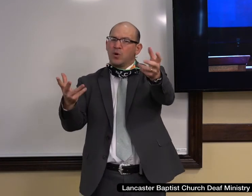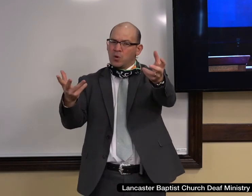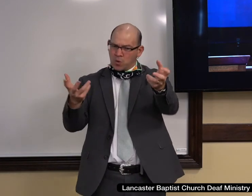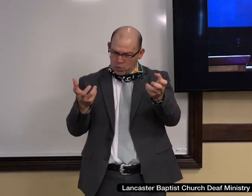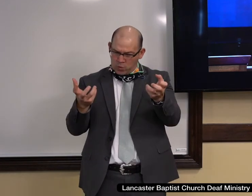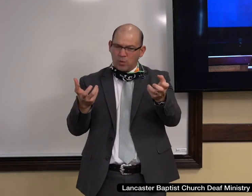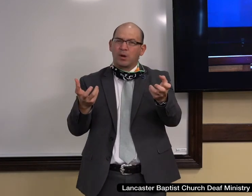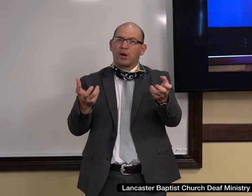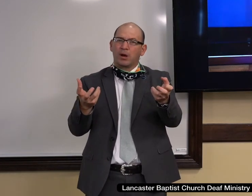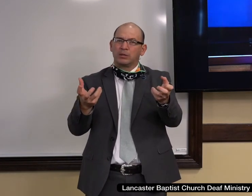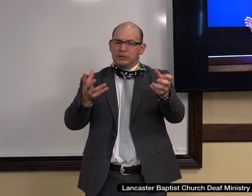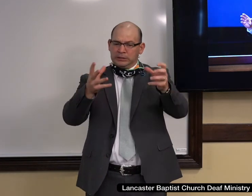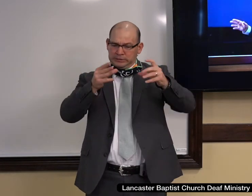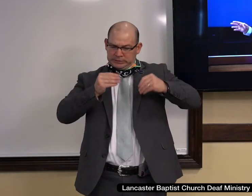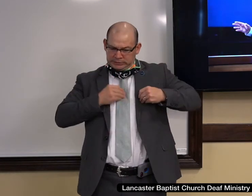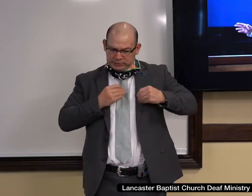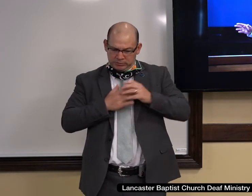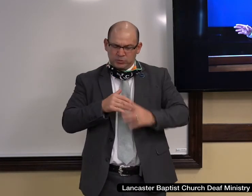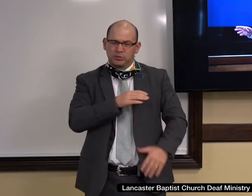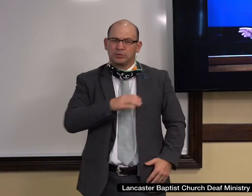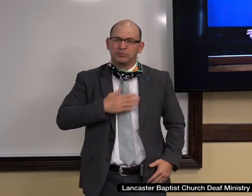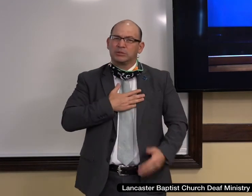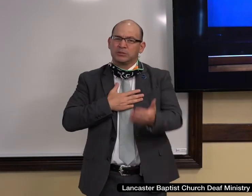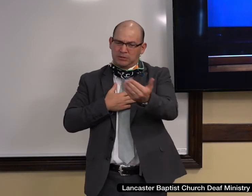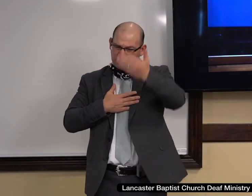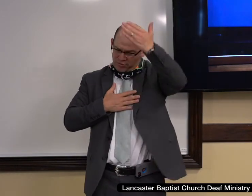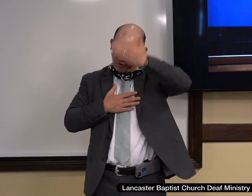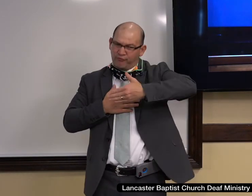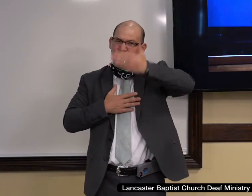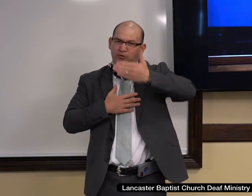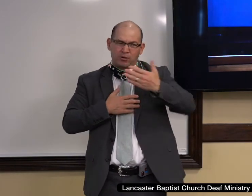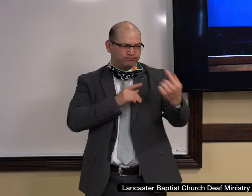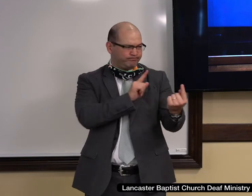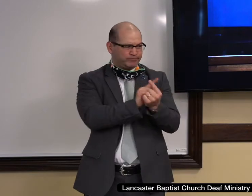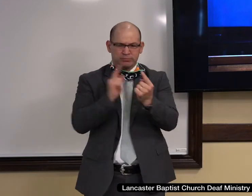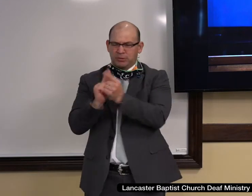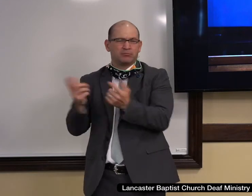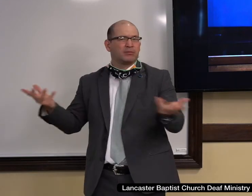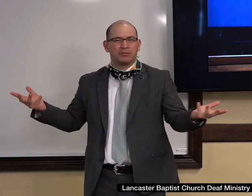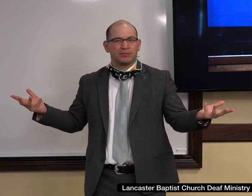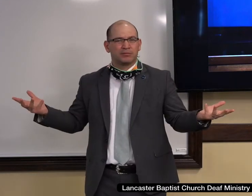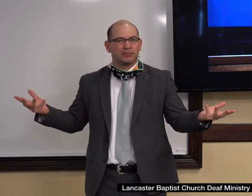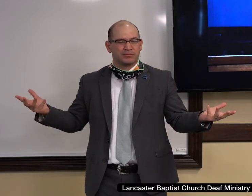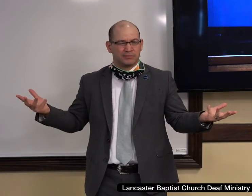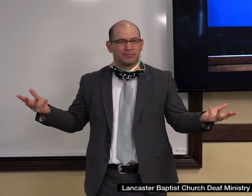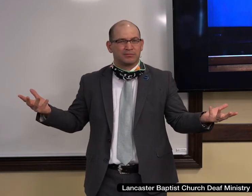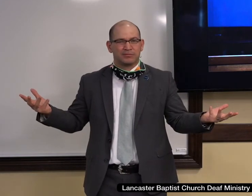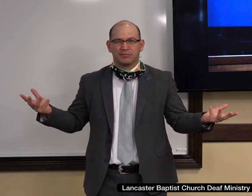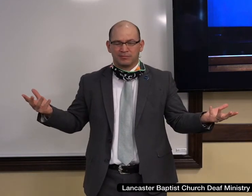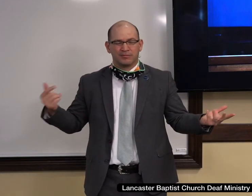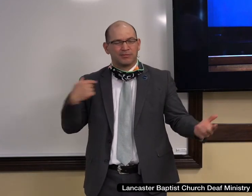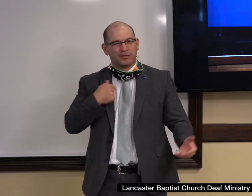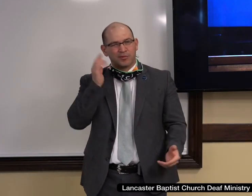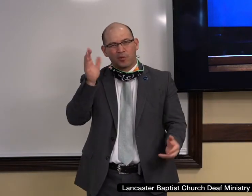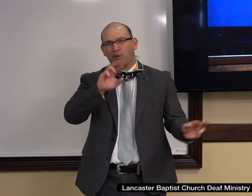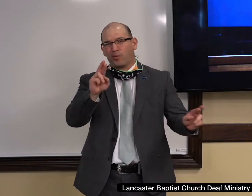relationship, just come and just see one of these here at the front. Just wave at them. You don't even have to bend over to them,